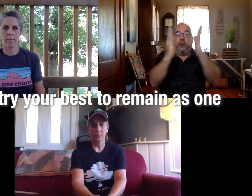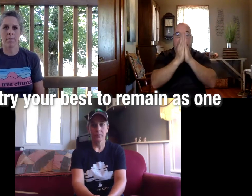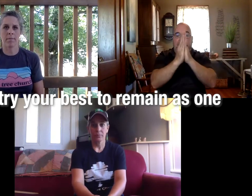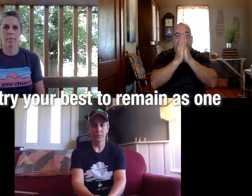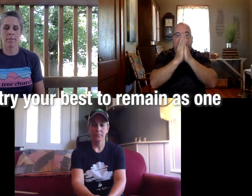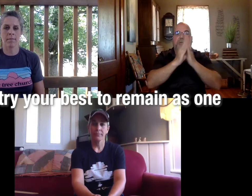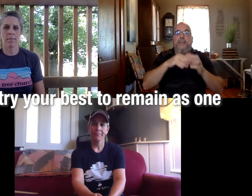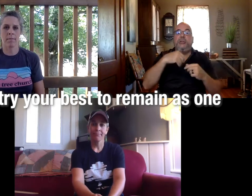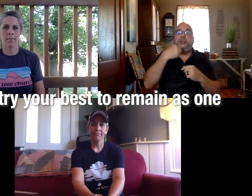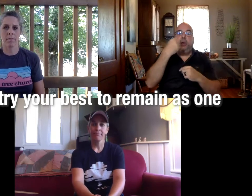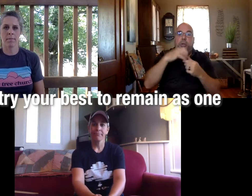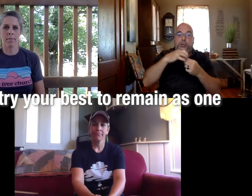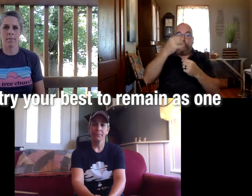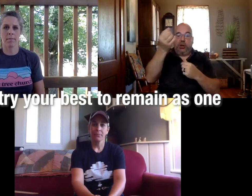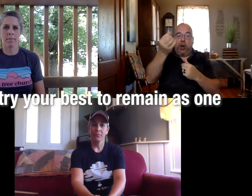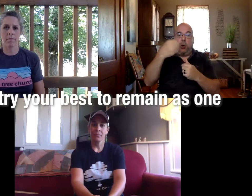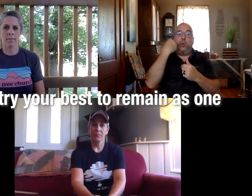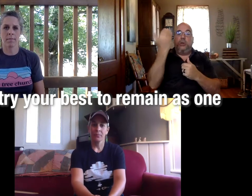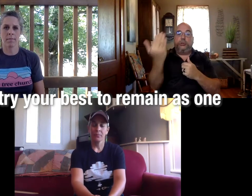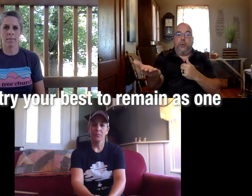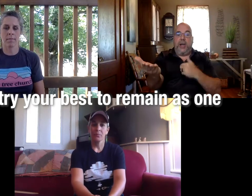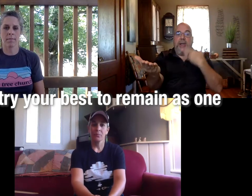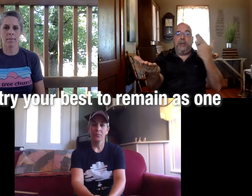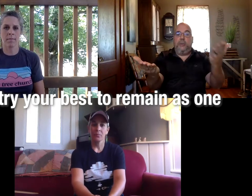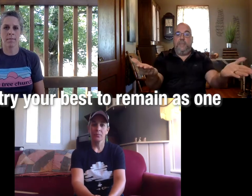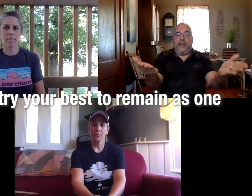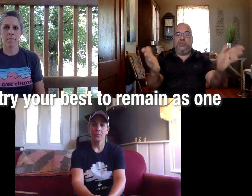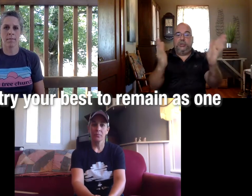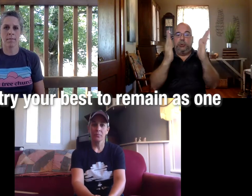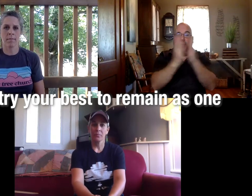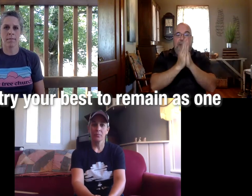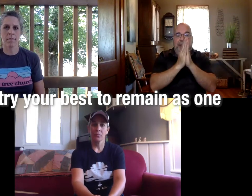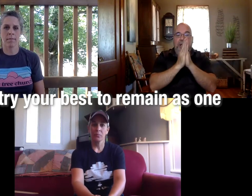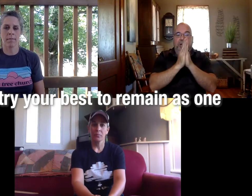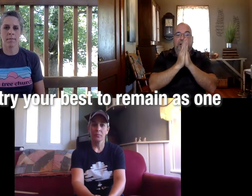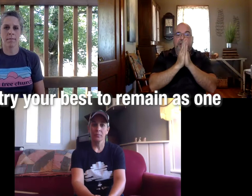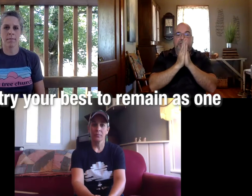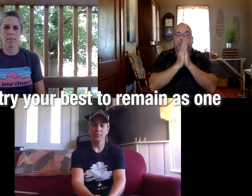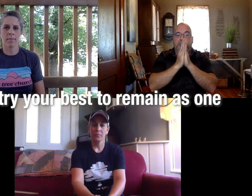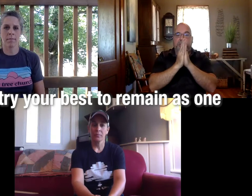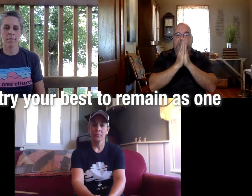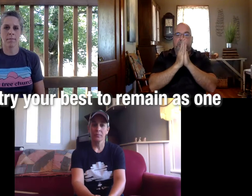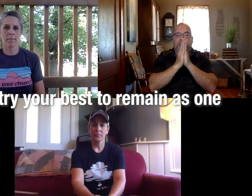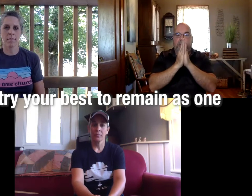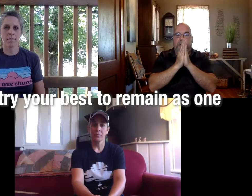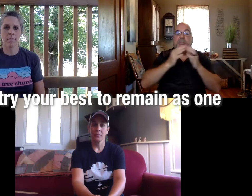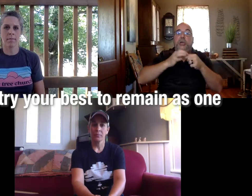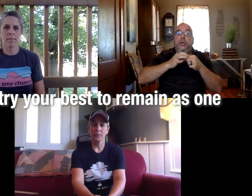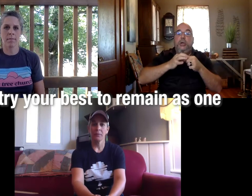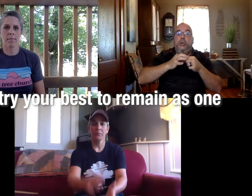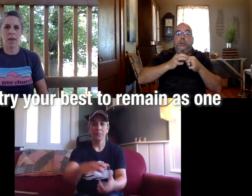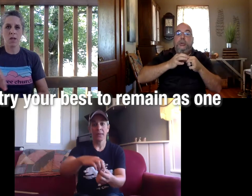to remain just do that much so try your best to remain good ladies do the motions with me but no